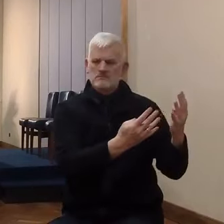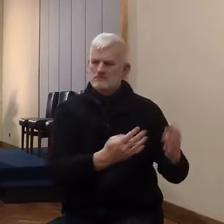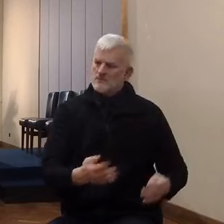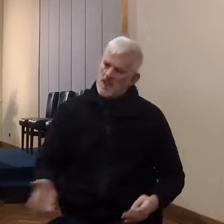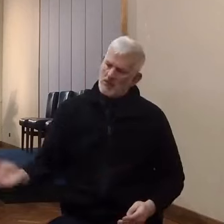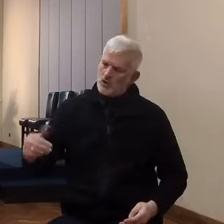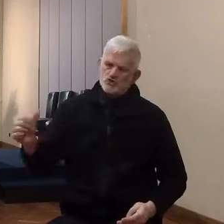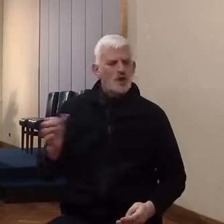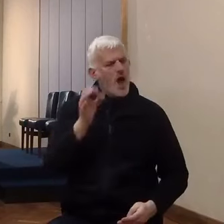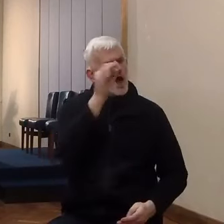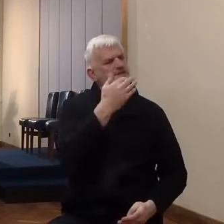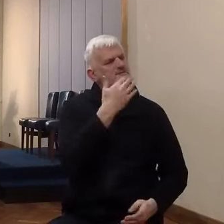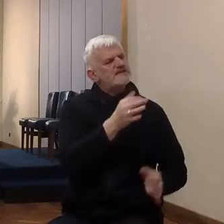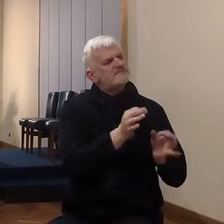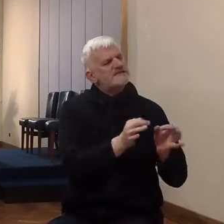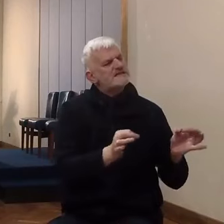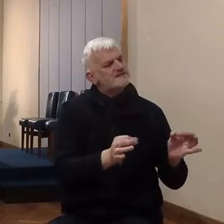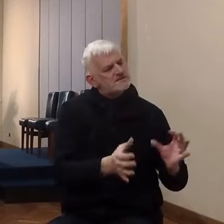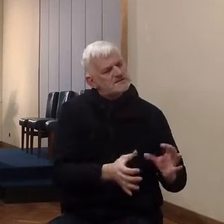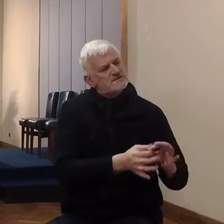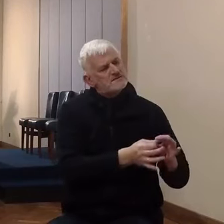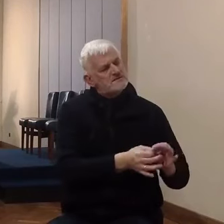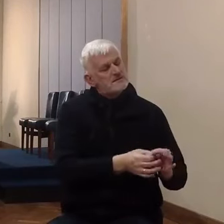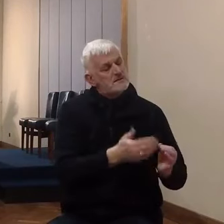for mercy, for terms,